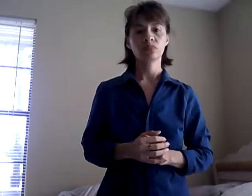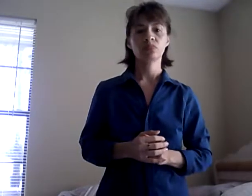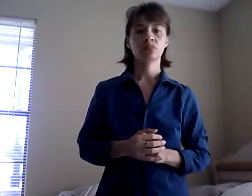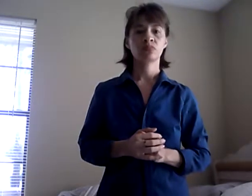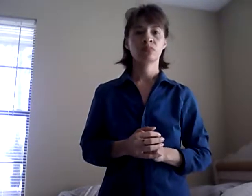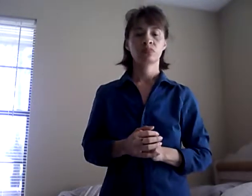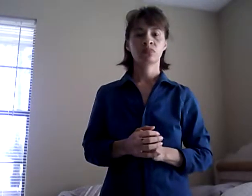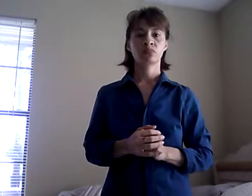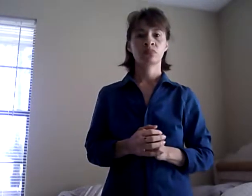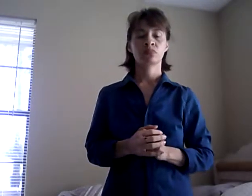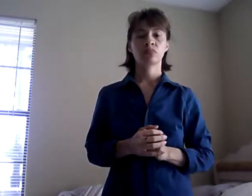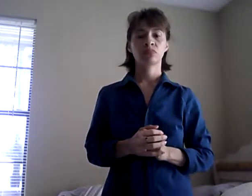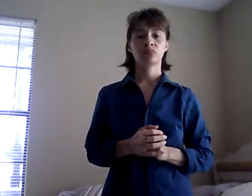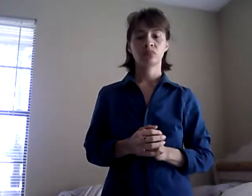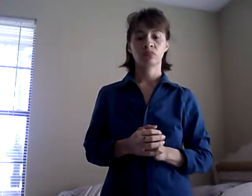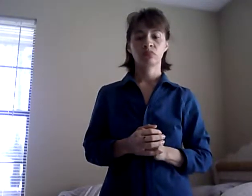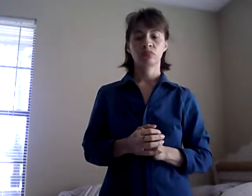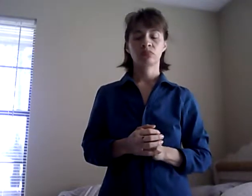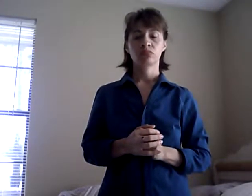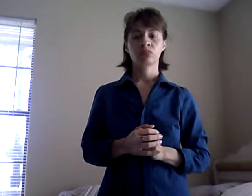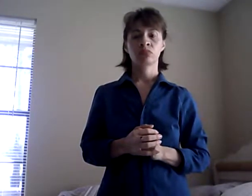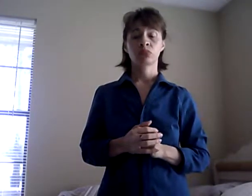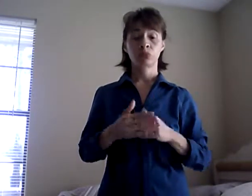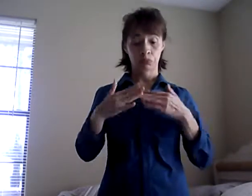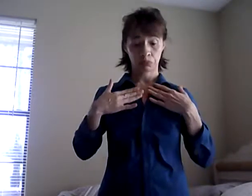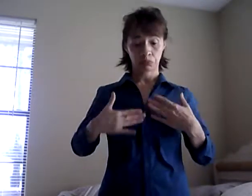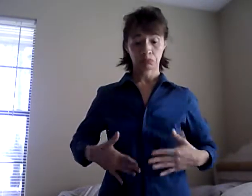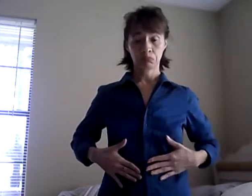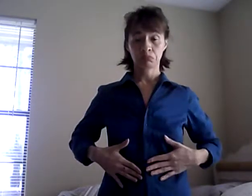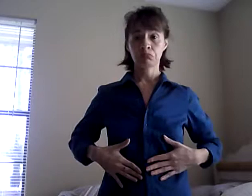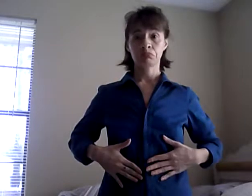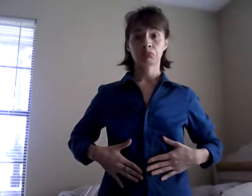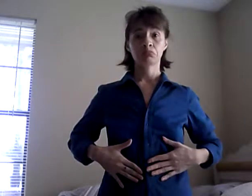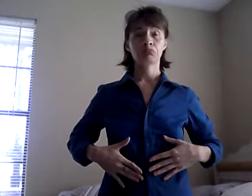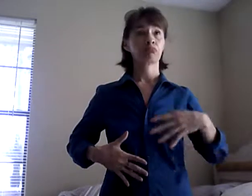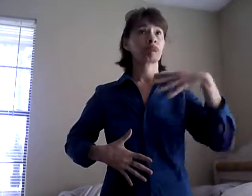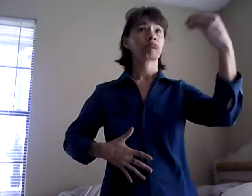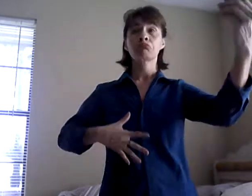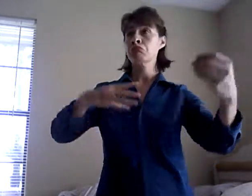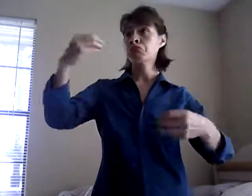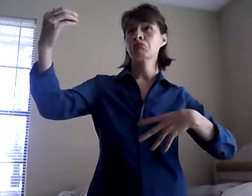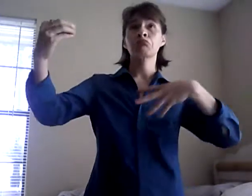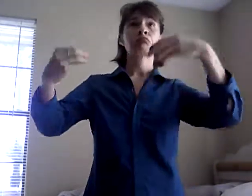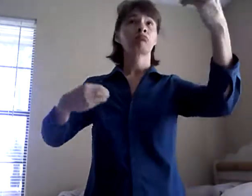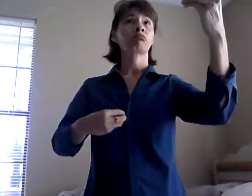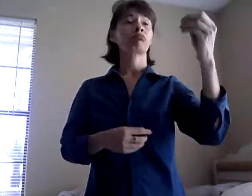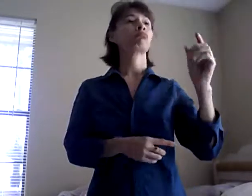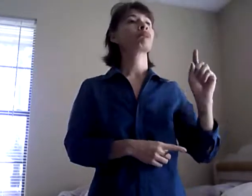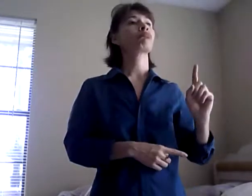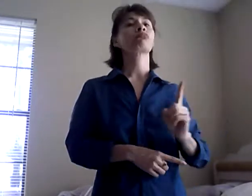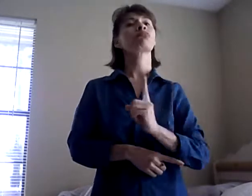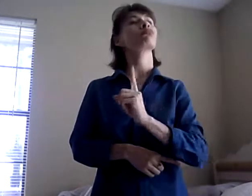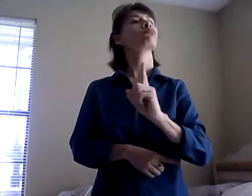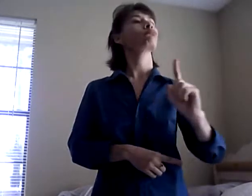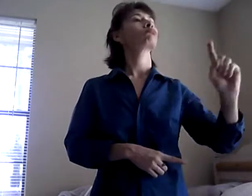Our bodies walk around all the time, so we get that hot energy